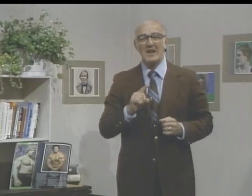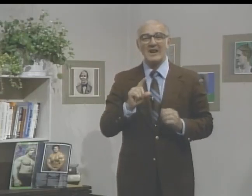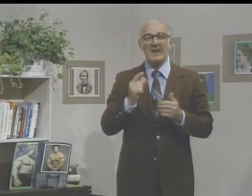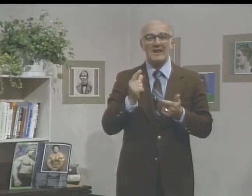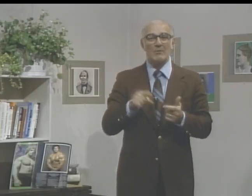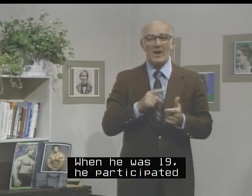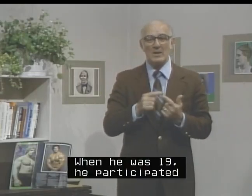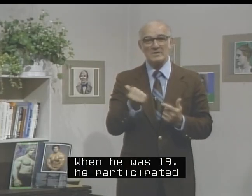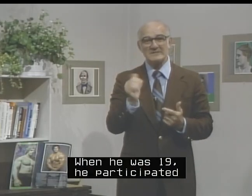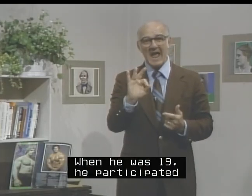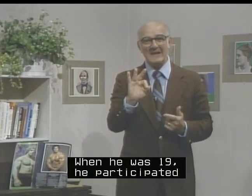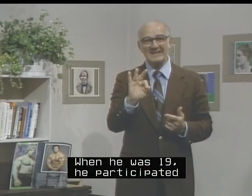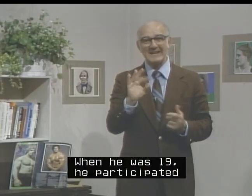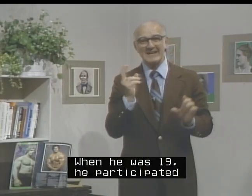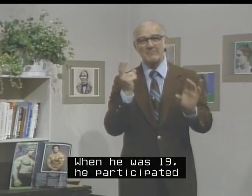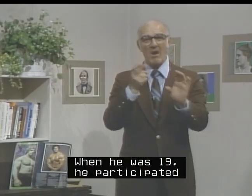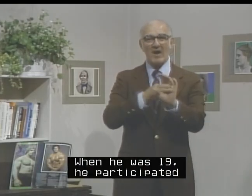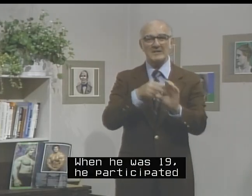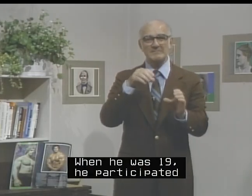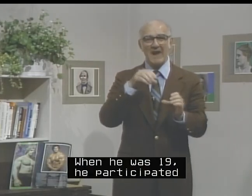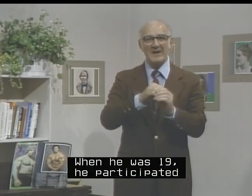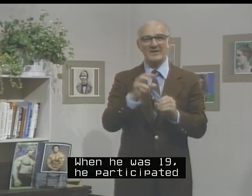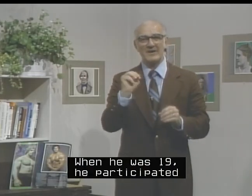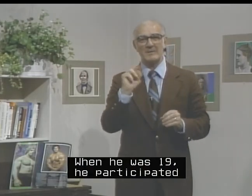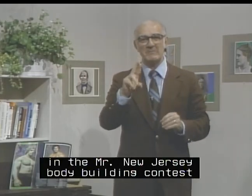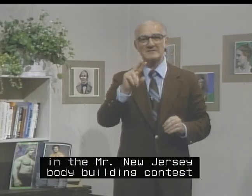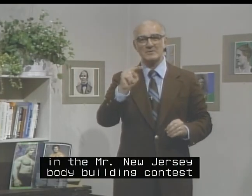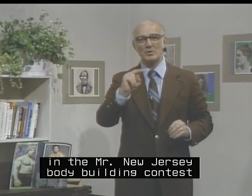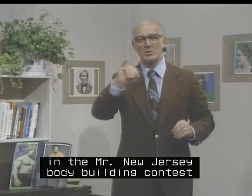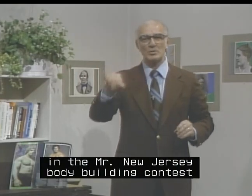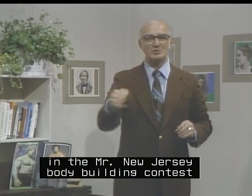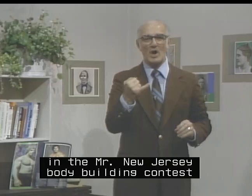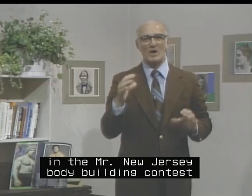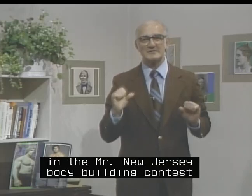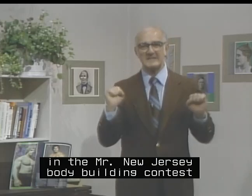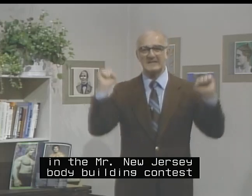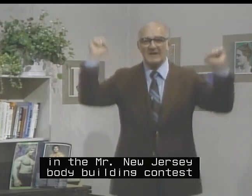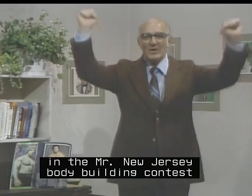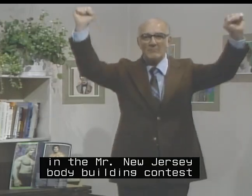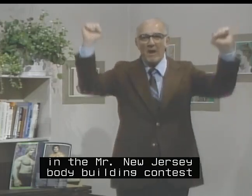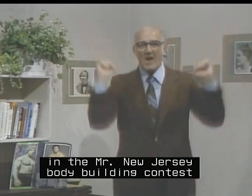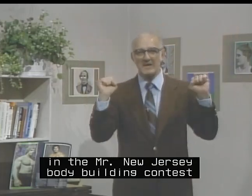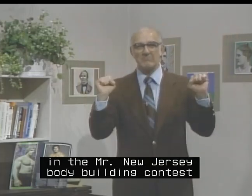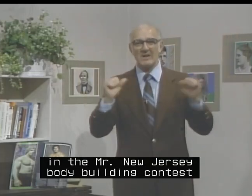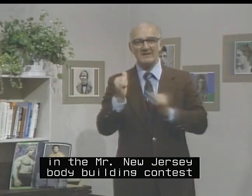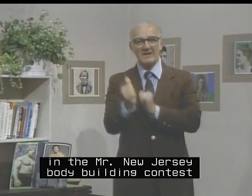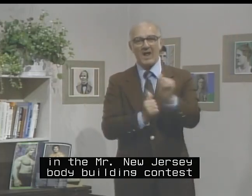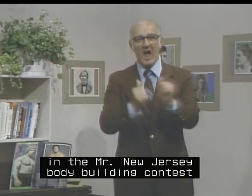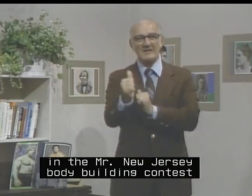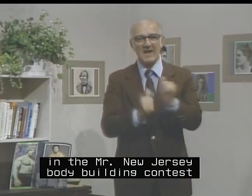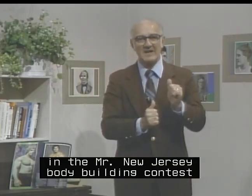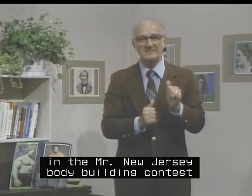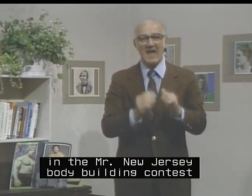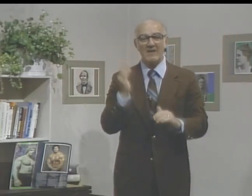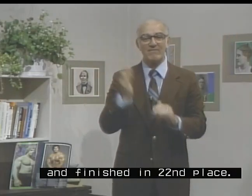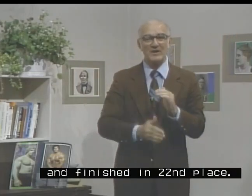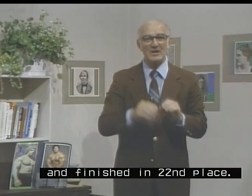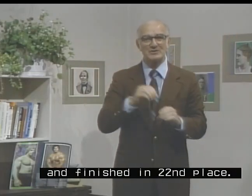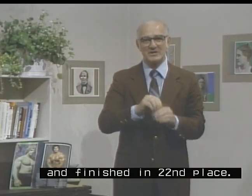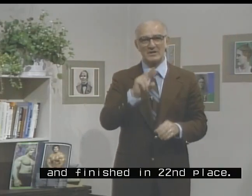When he was 19, he participated in the Mr. New Jersey Bodybuilding Contest and finished in